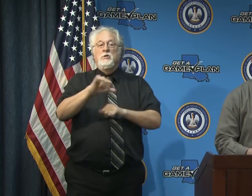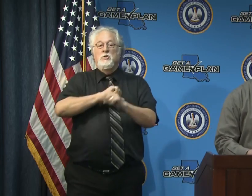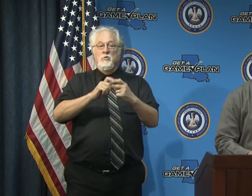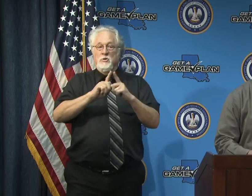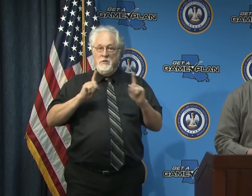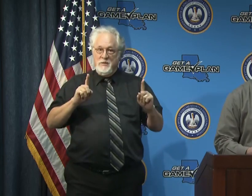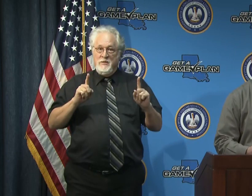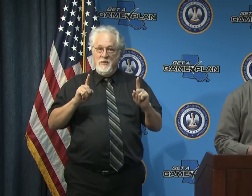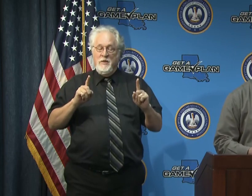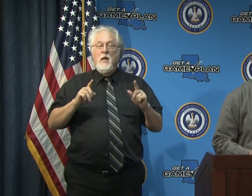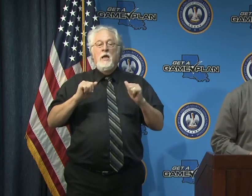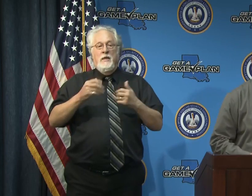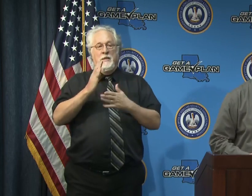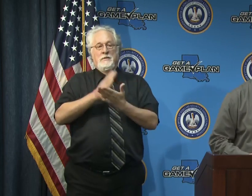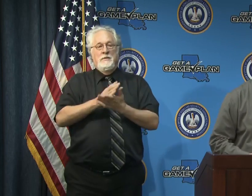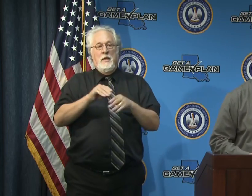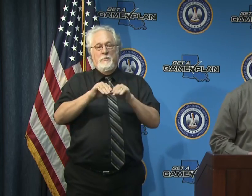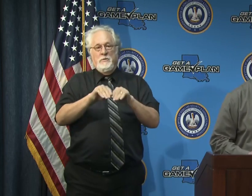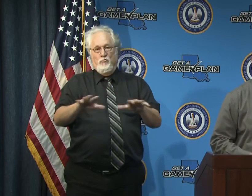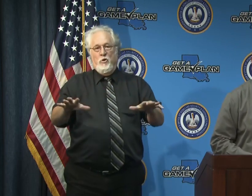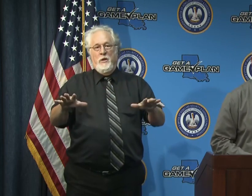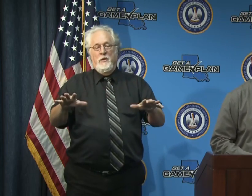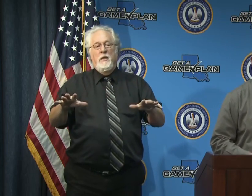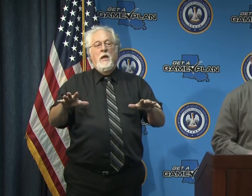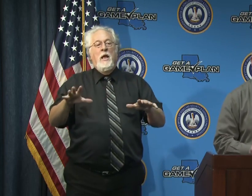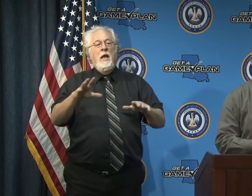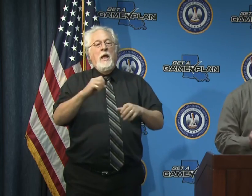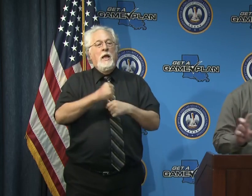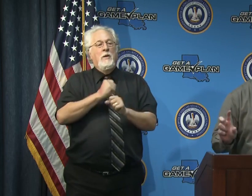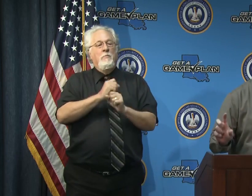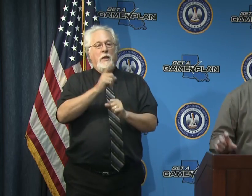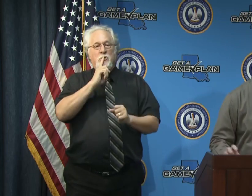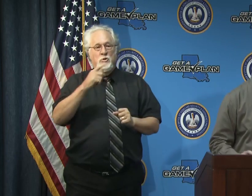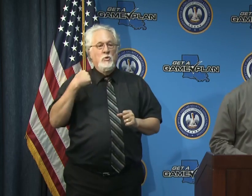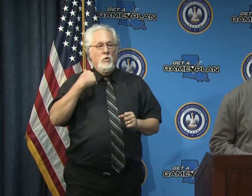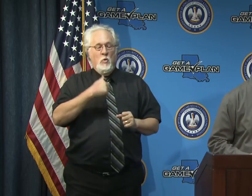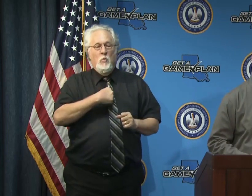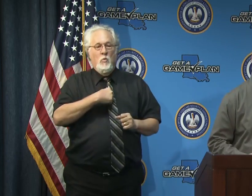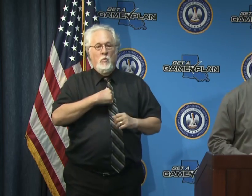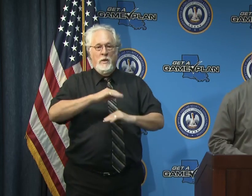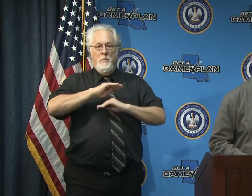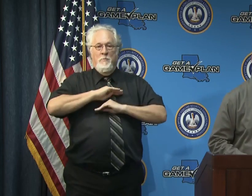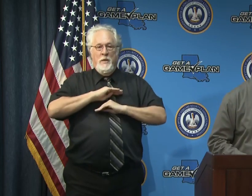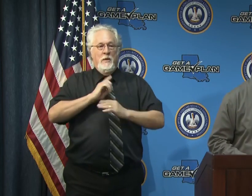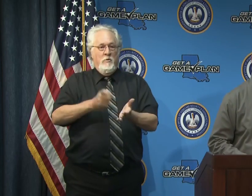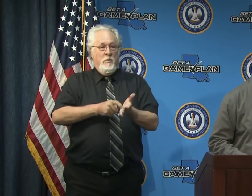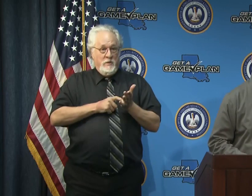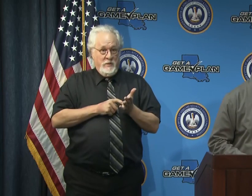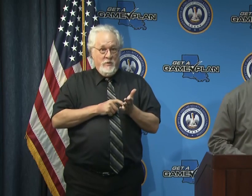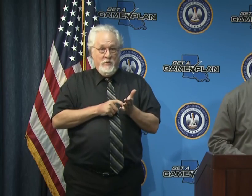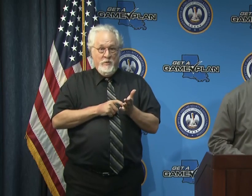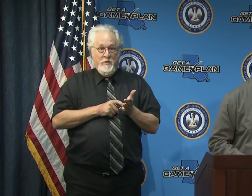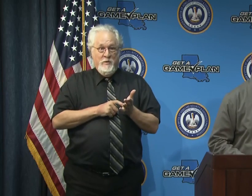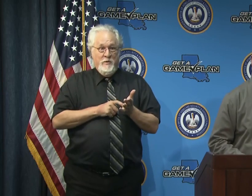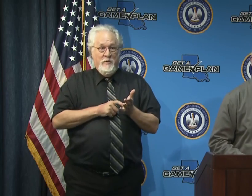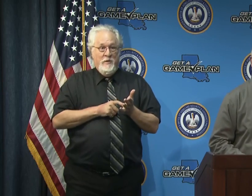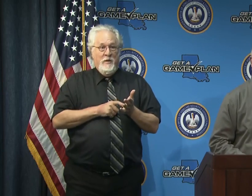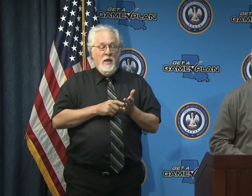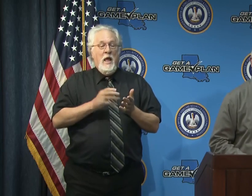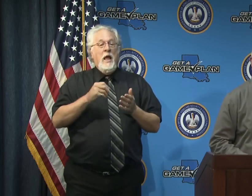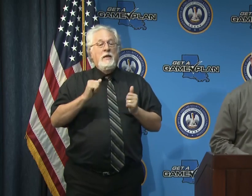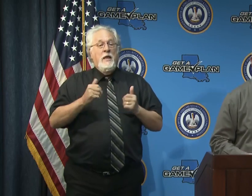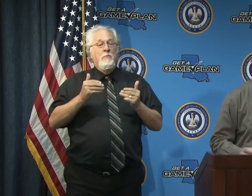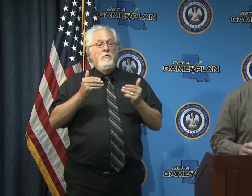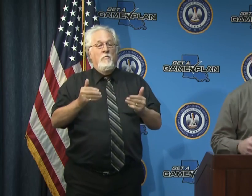stop the spread make sure that we meet those those threshold criteria uh and that we can